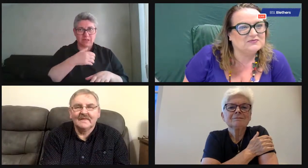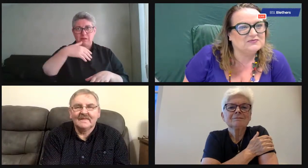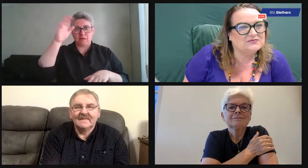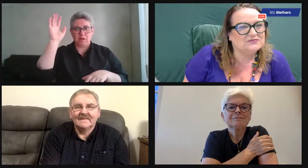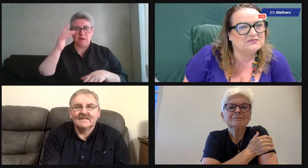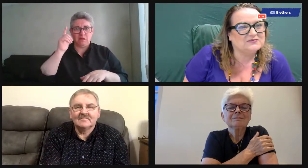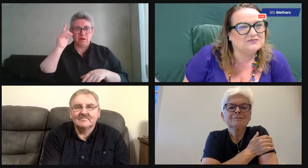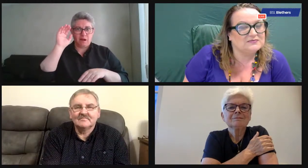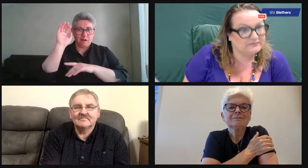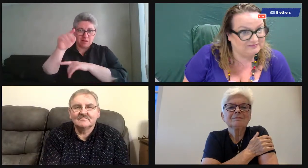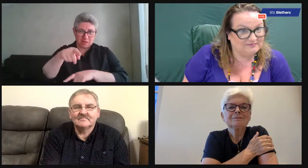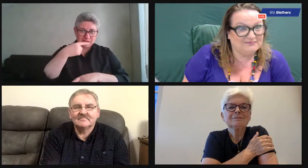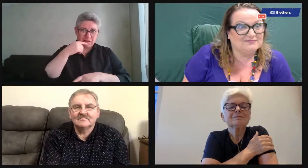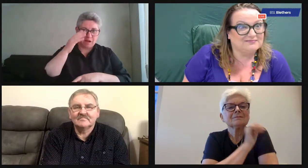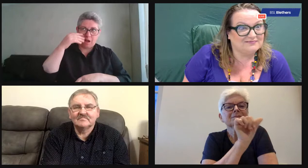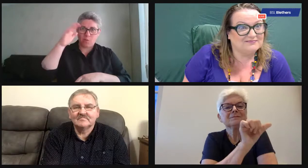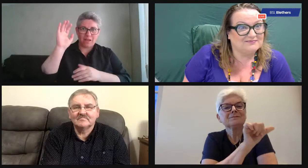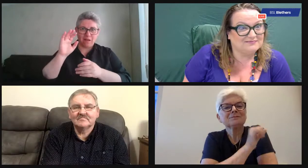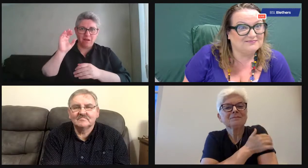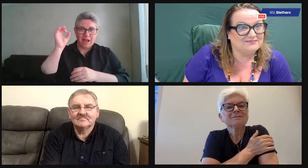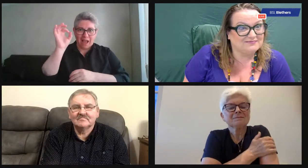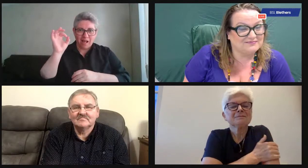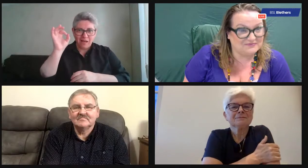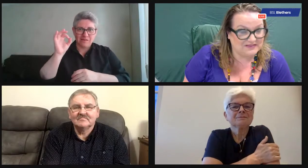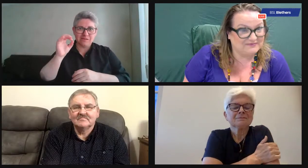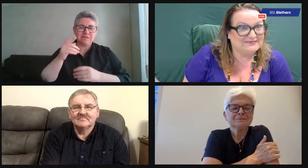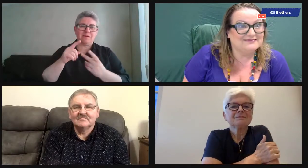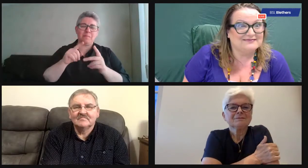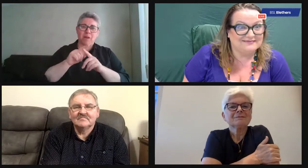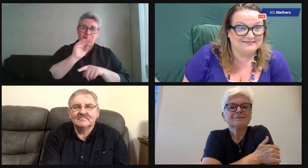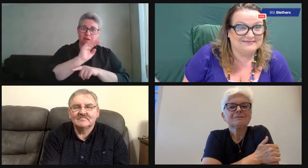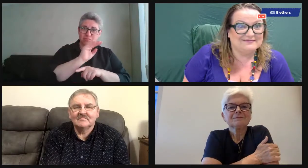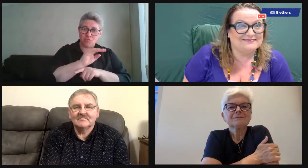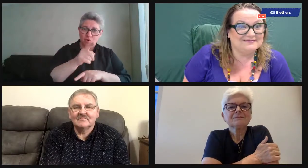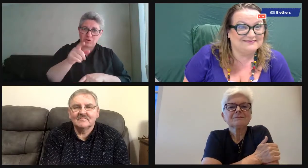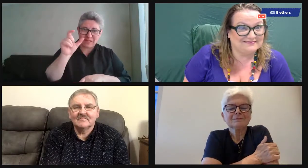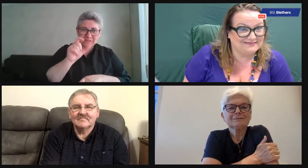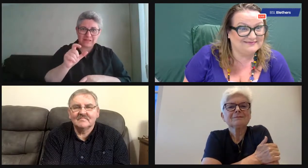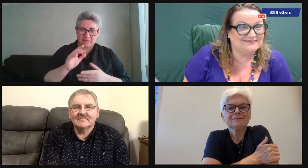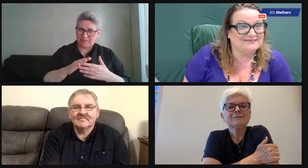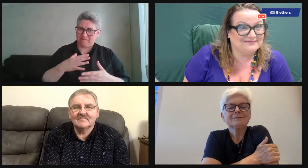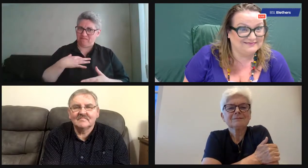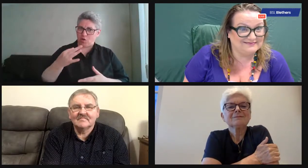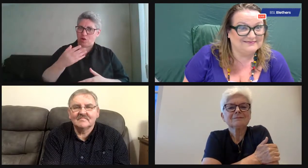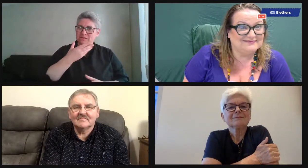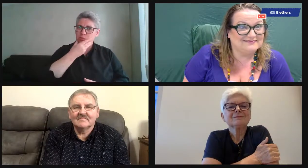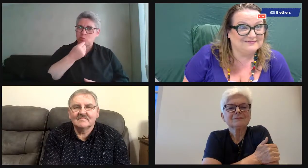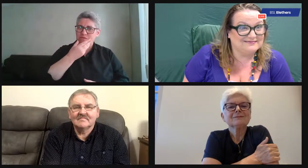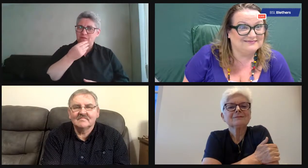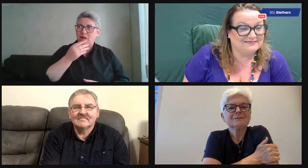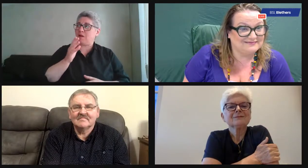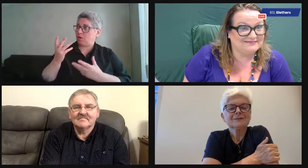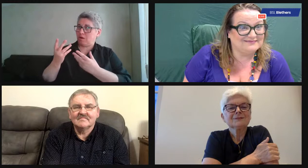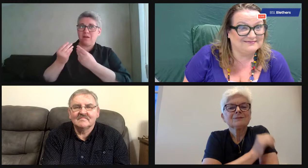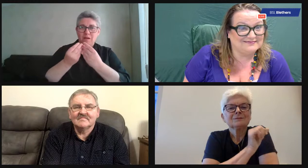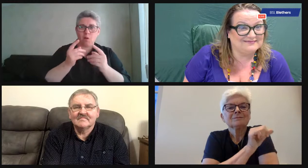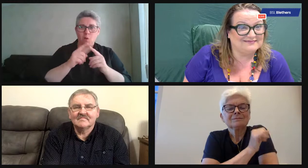So volunteering can actually take you places. So you're going away to the islands, you know, the Outer Hebrides and Italy. so